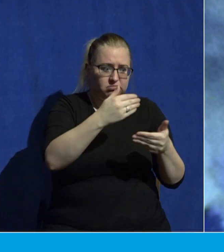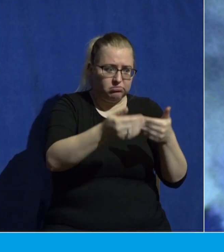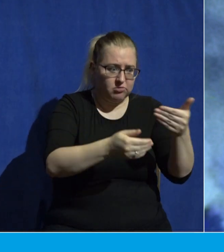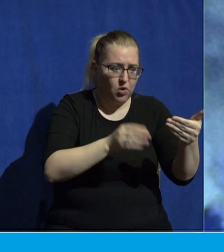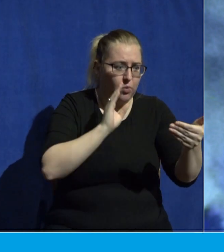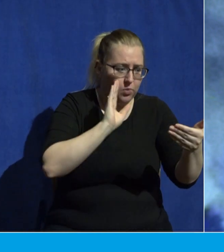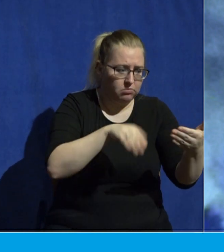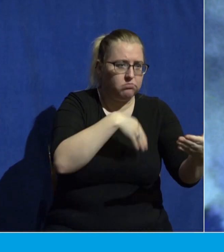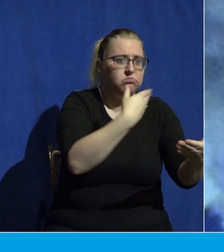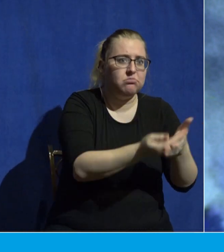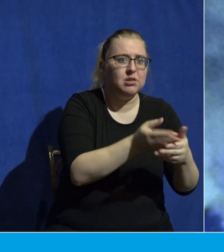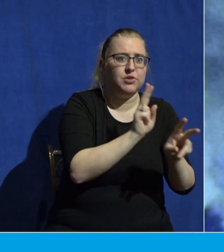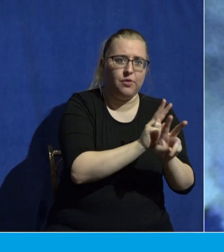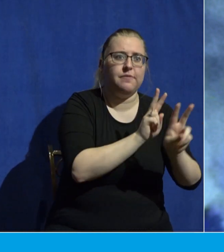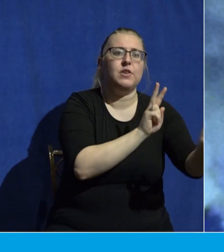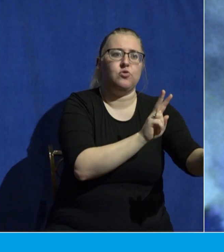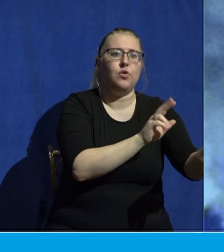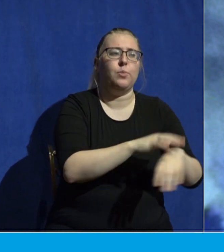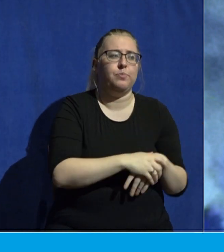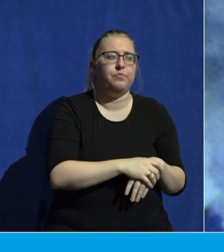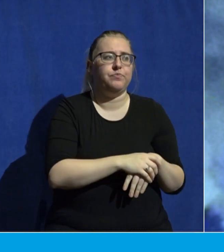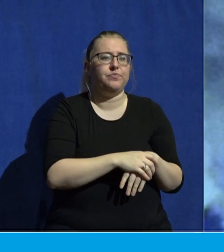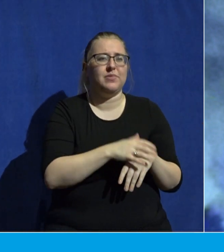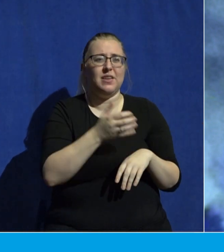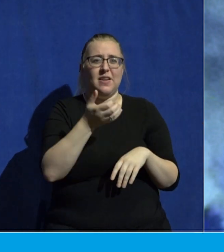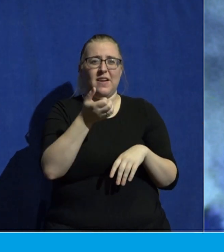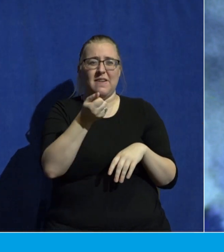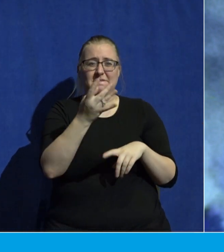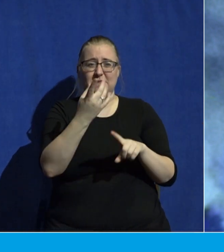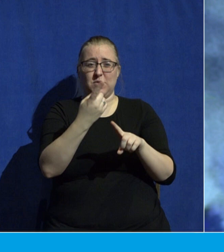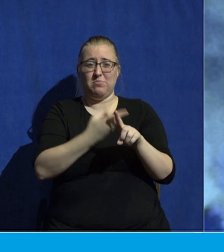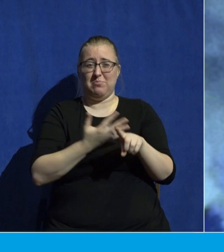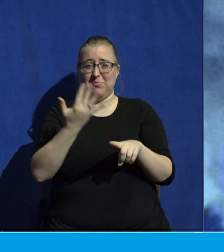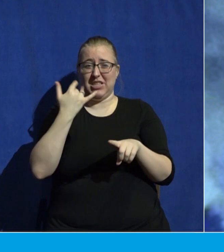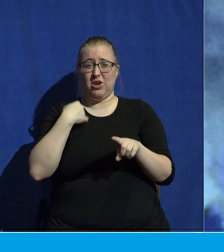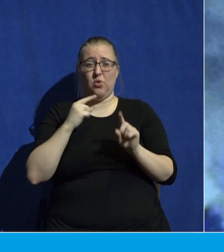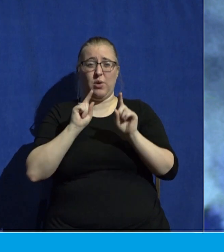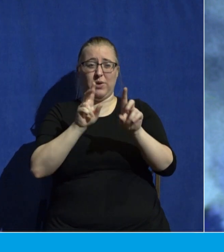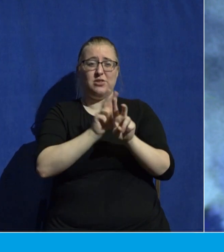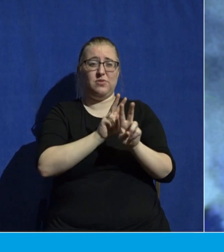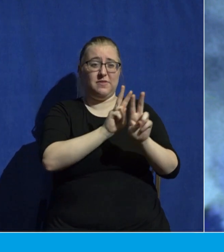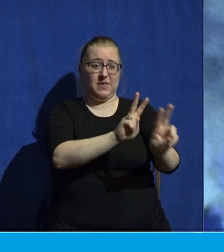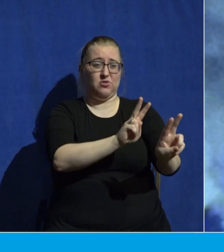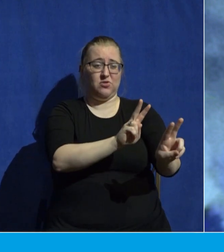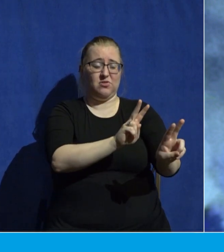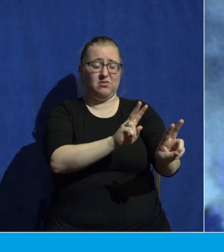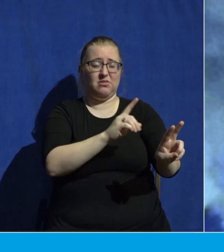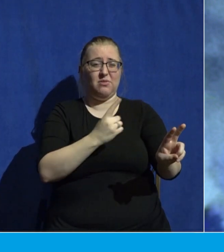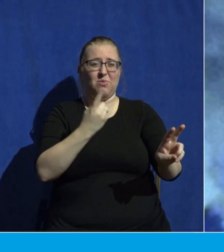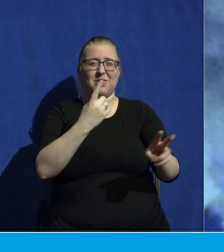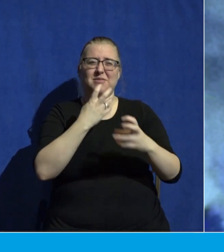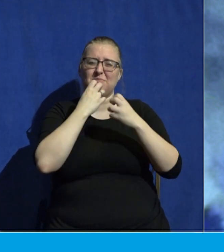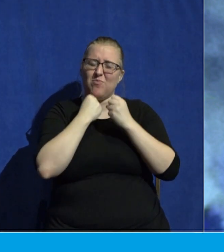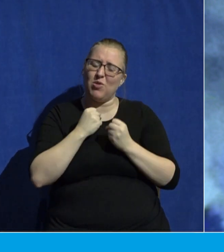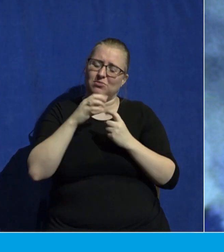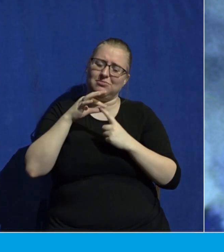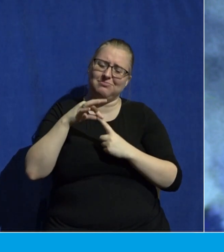A few months ago I went to a funeral. It was a funeral of one of the most special people in my life.